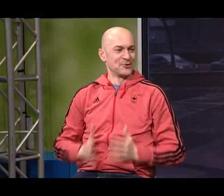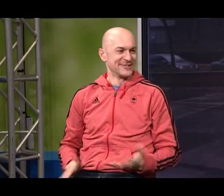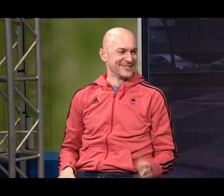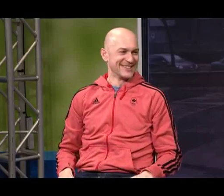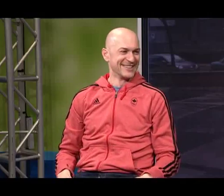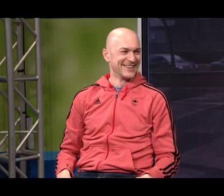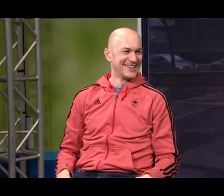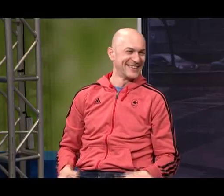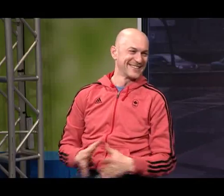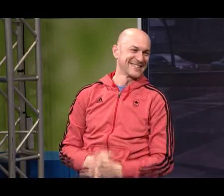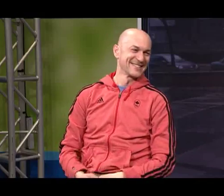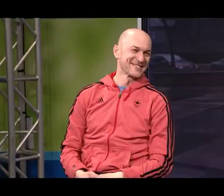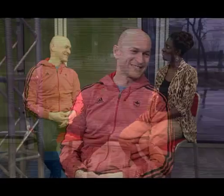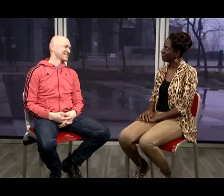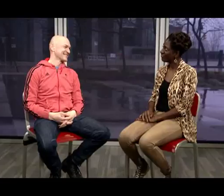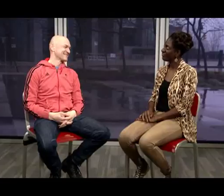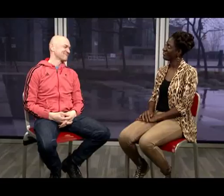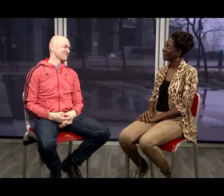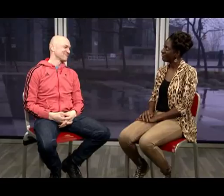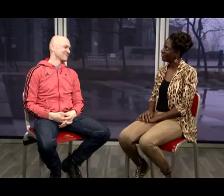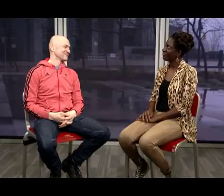support And I think we are a family of actors for sure